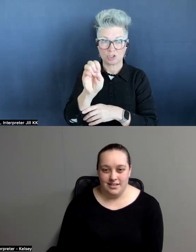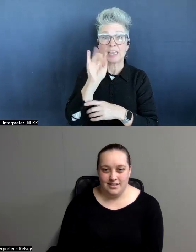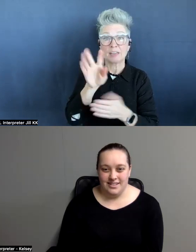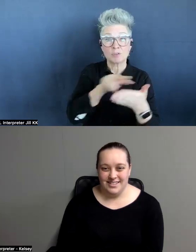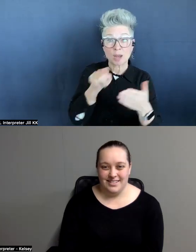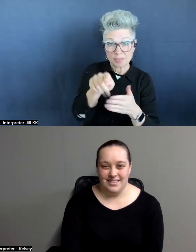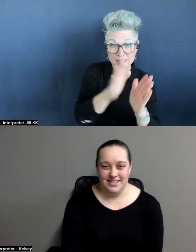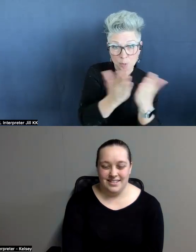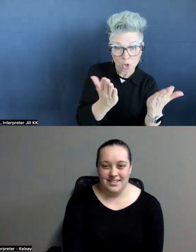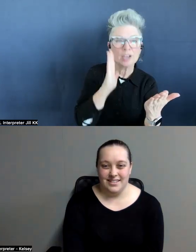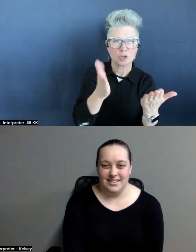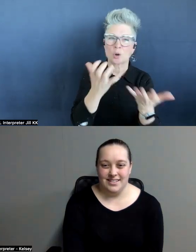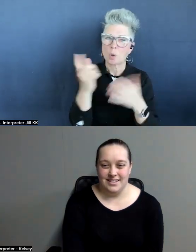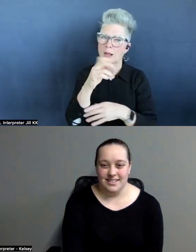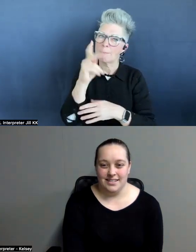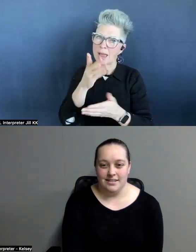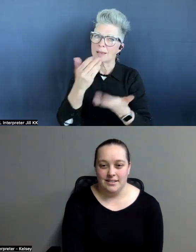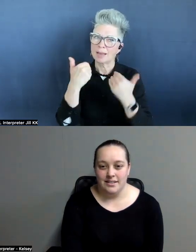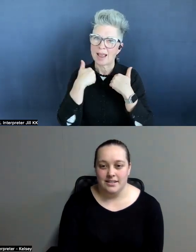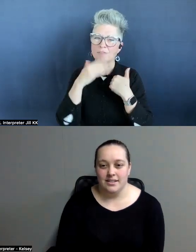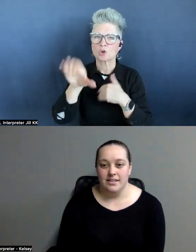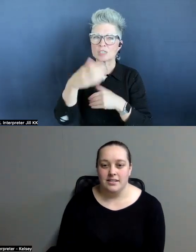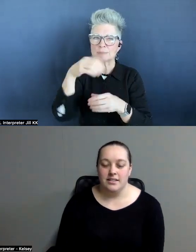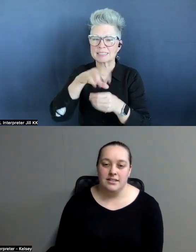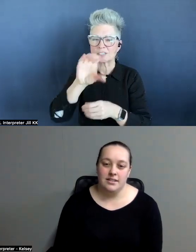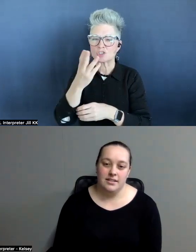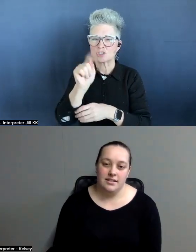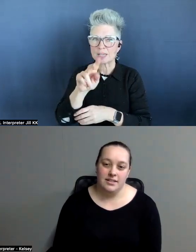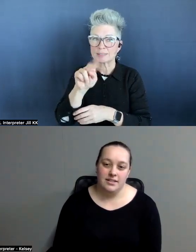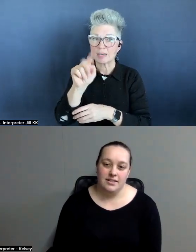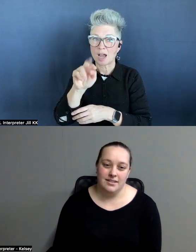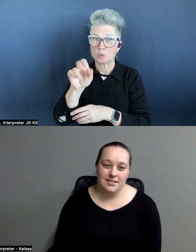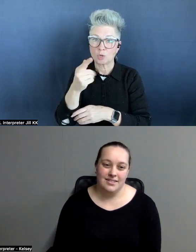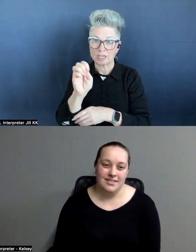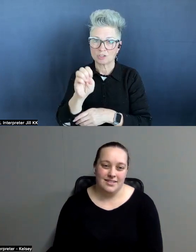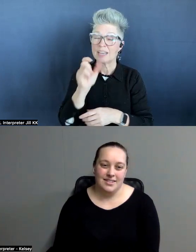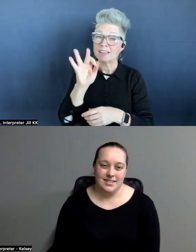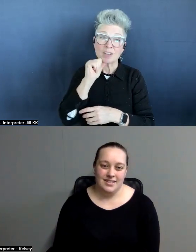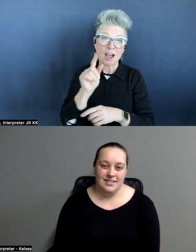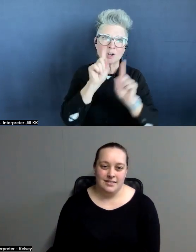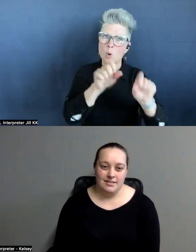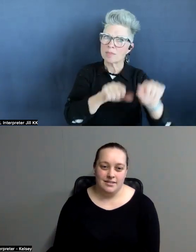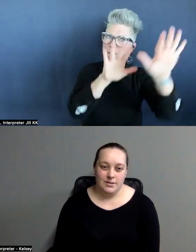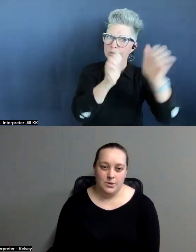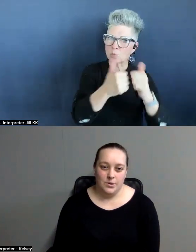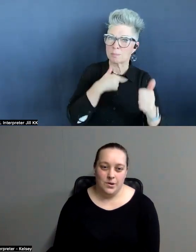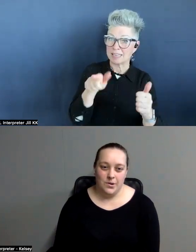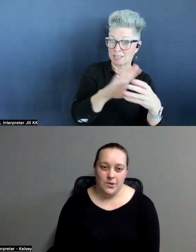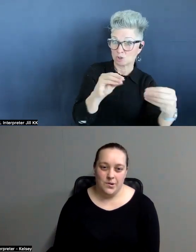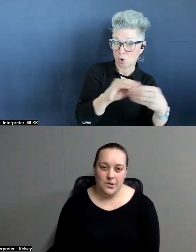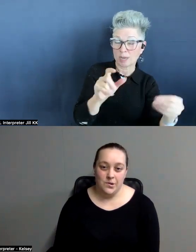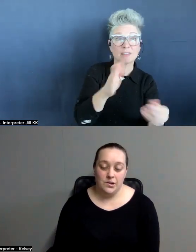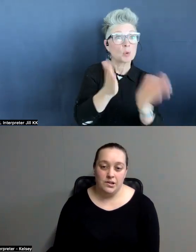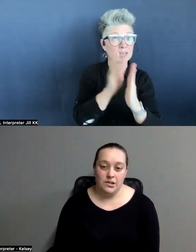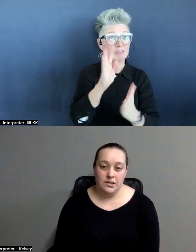back and get Christmas in Christmas in Chestnut Ridge. If not go to the mountains with me in the story, I think you'll love it. when you asked if there were pieces of me,